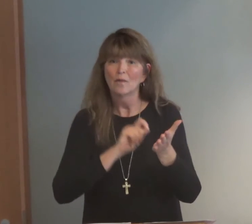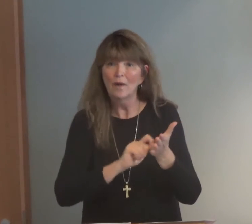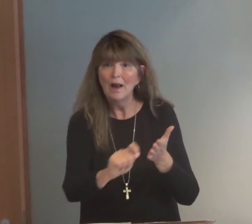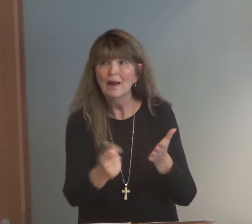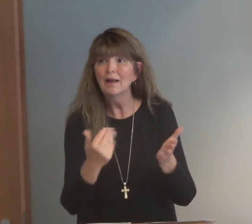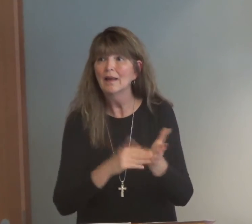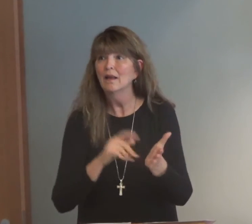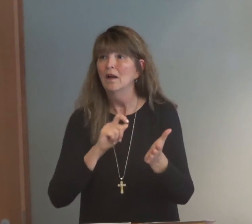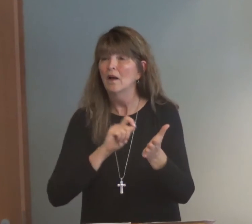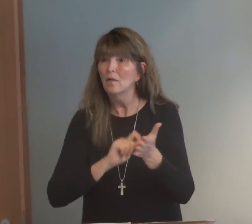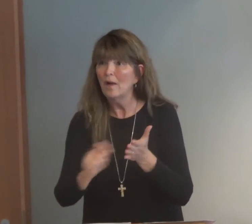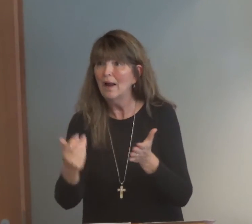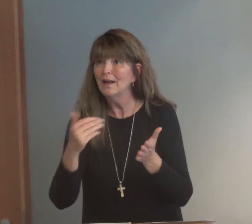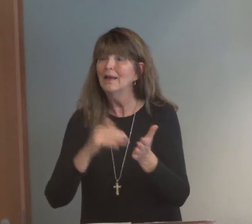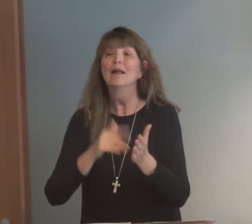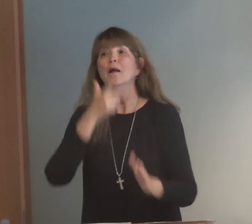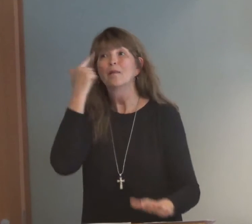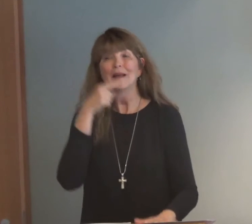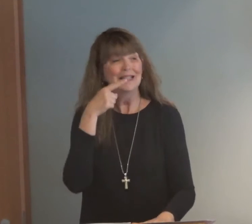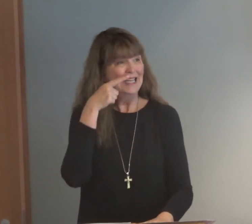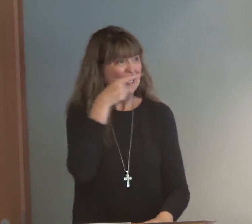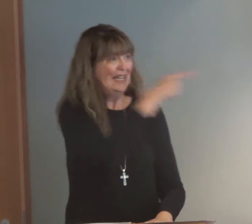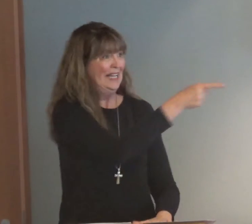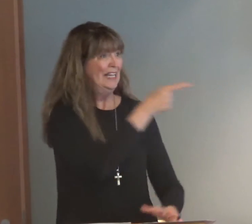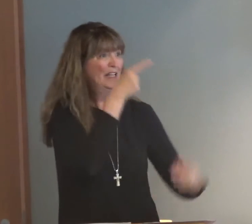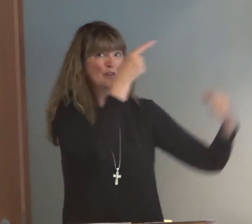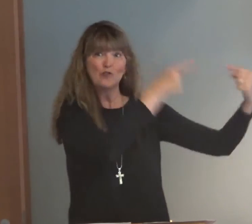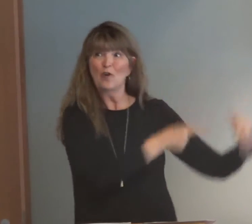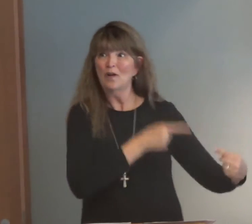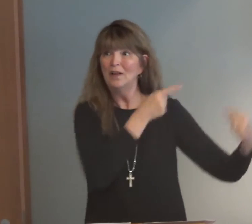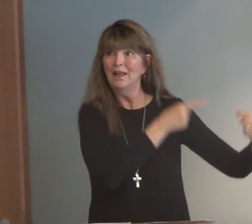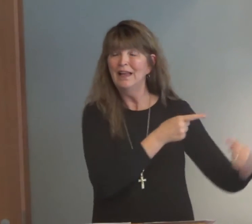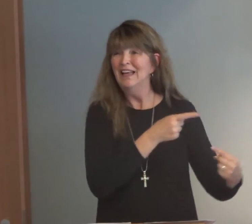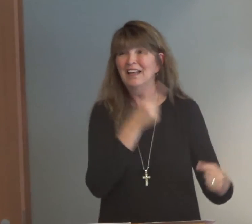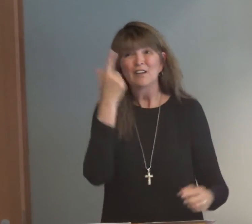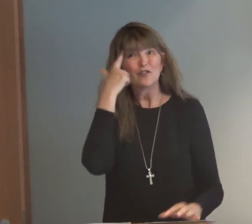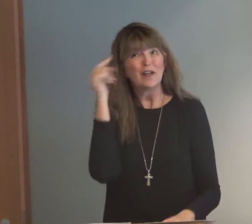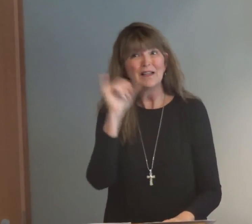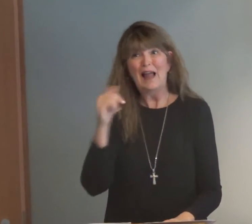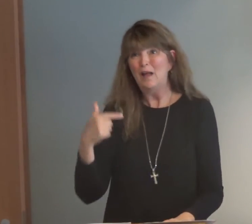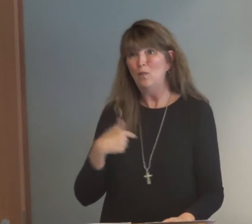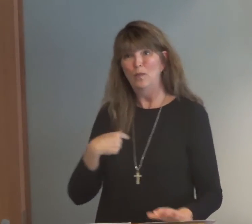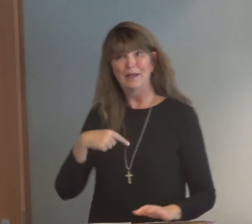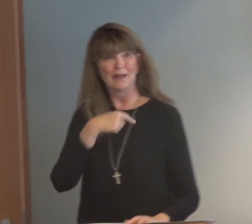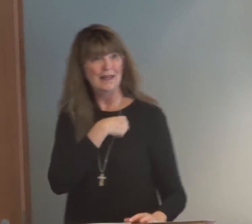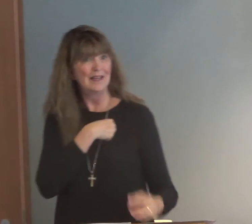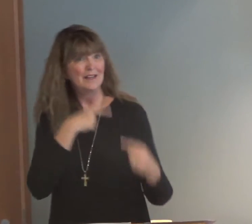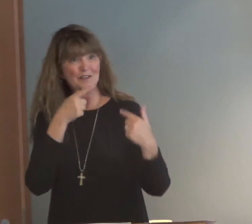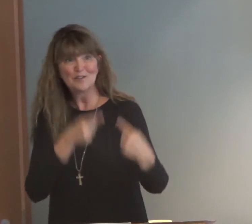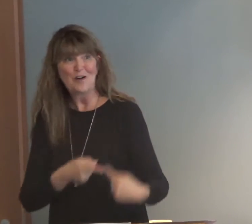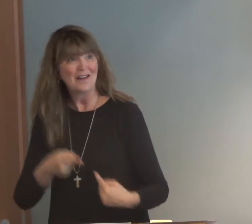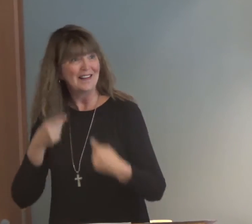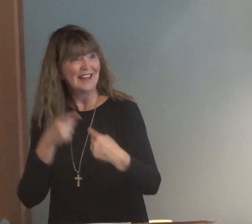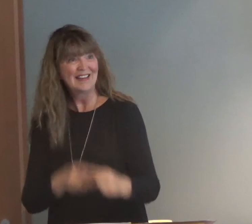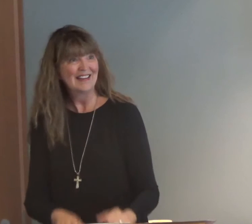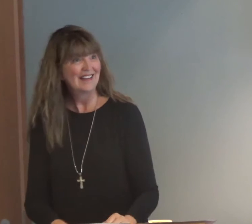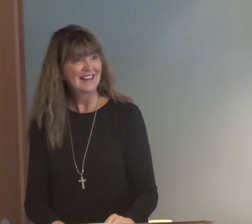Paul is already handily about his struggles, and he is reiterating his struggles, because he struggled just as we